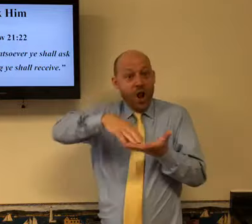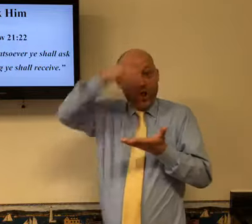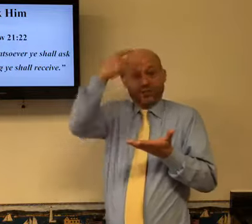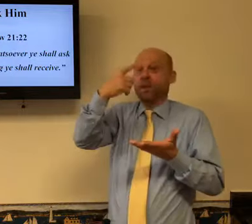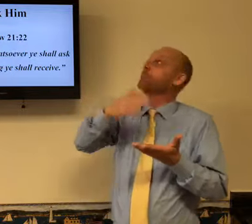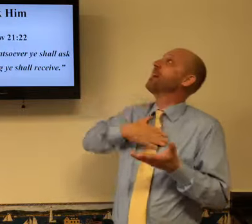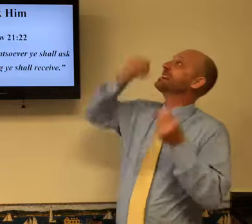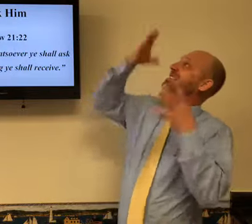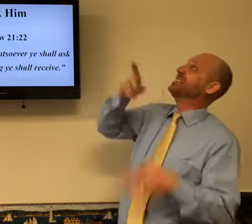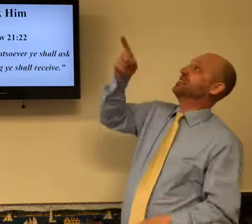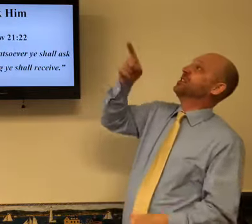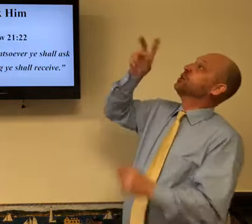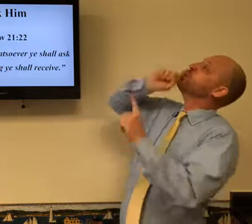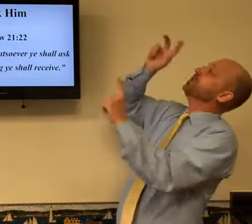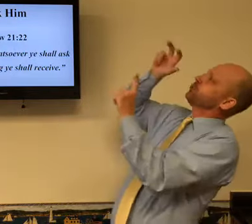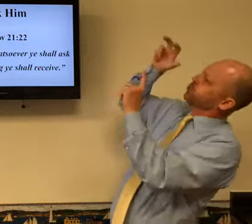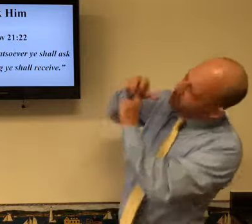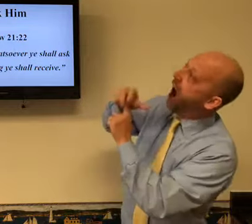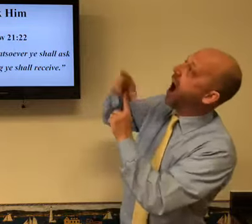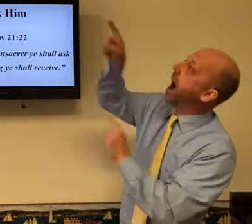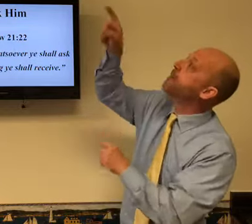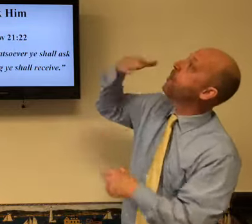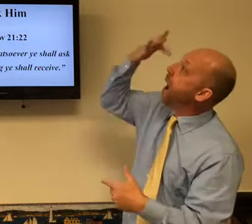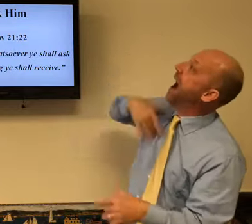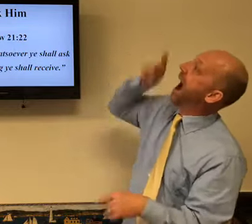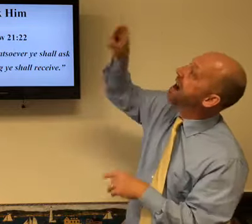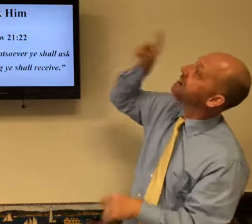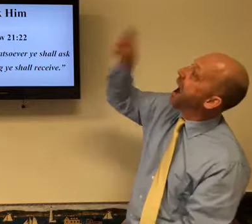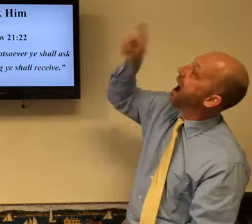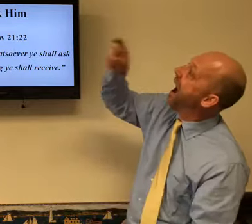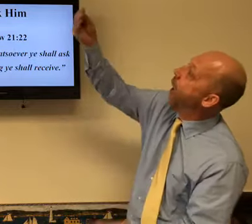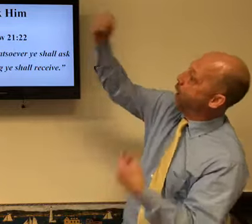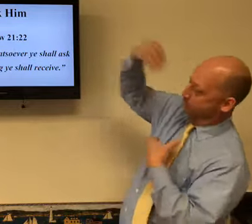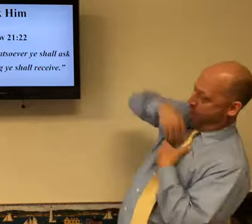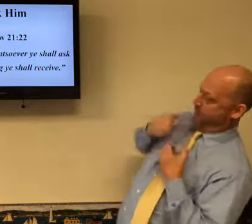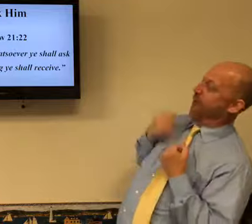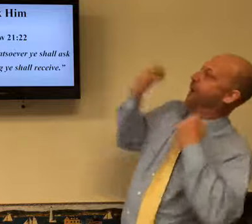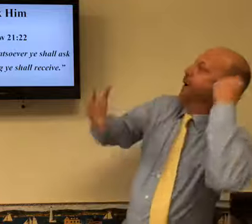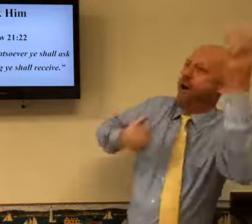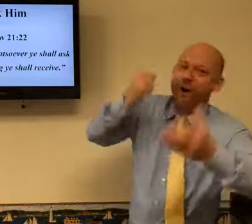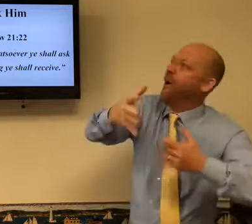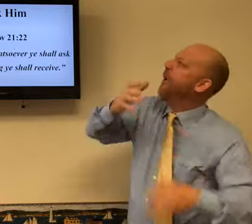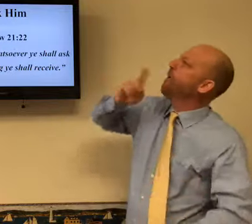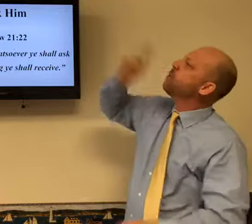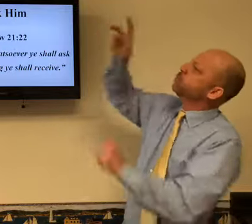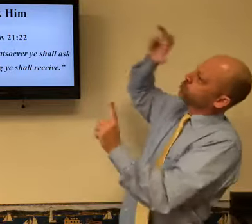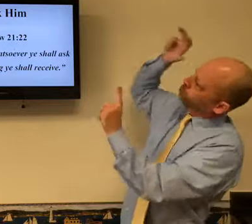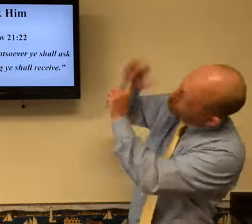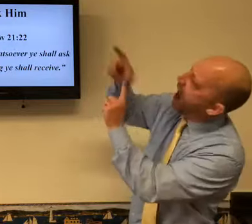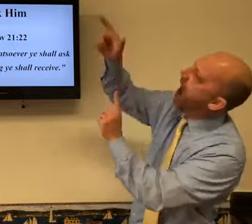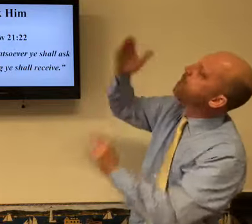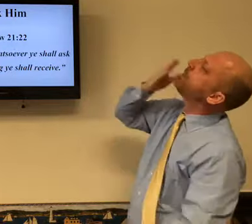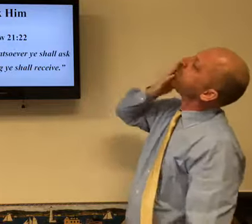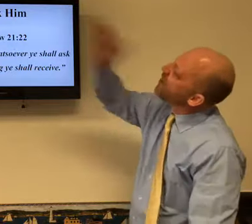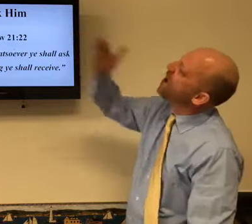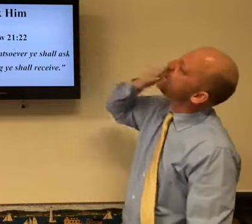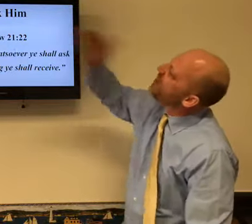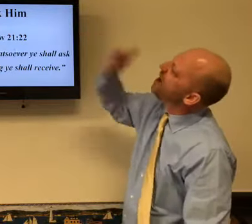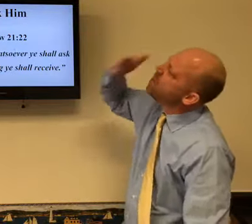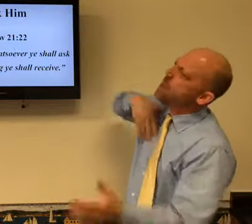You know, Holy Spirit, he's telling me how to teach me. You're the Holy Spirit. want to ask. Come in and help me to teach this lesson. Thank